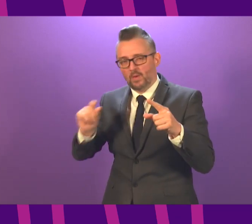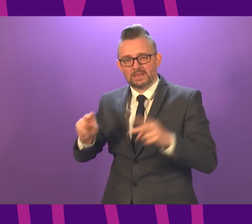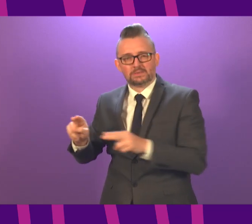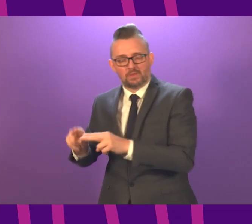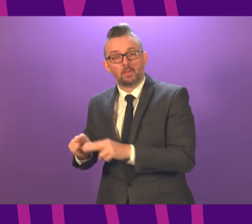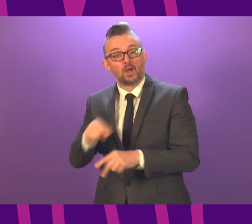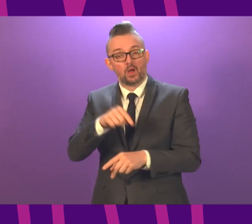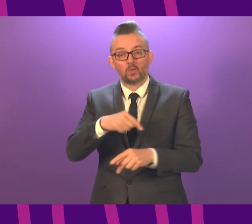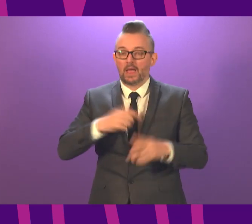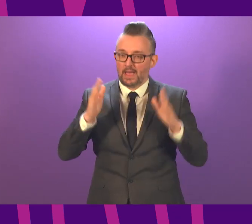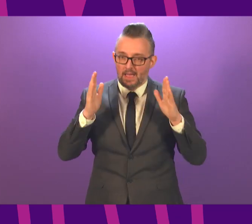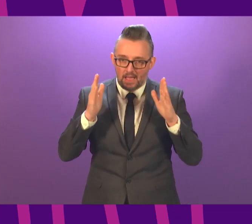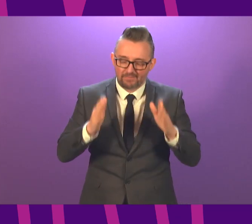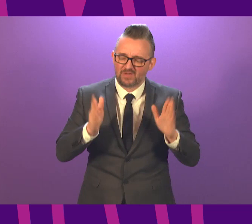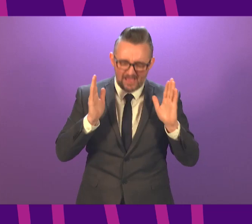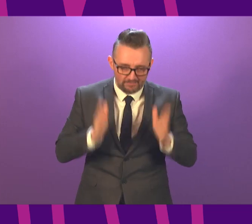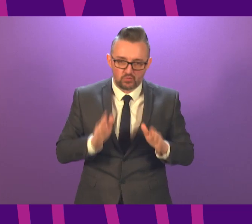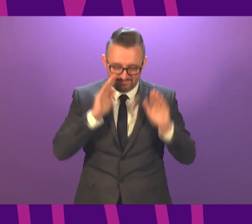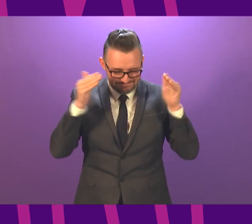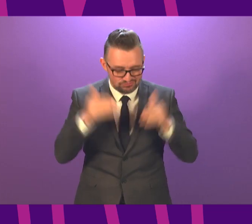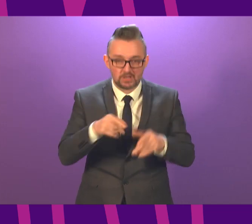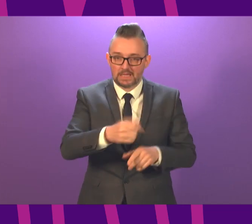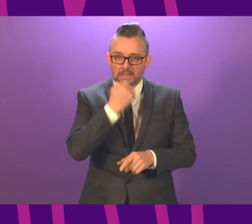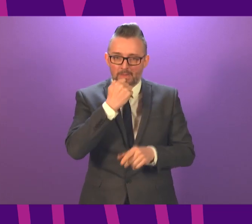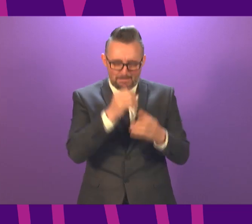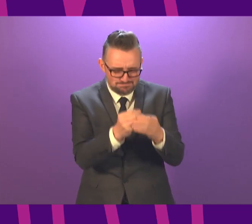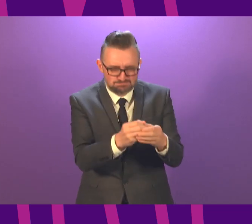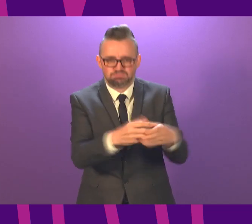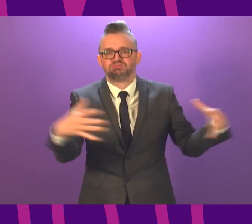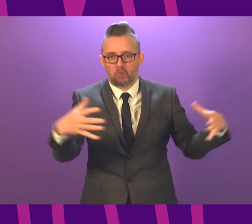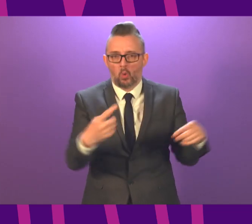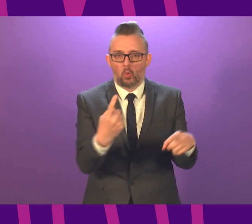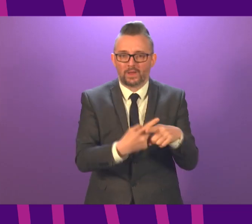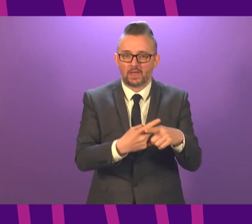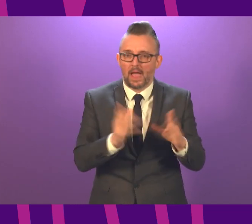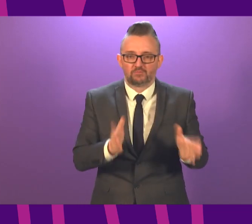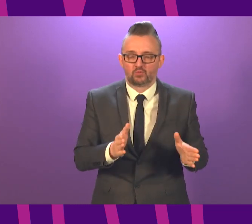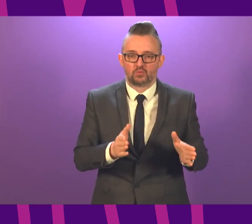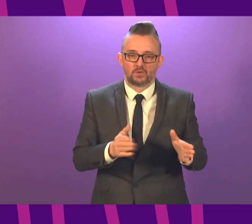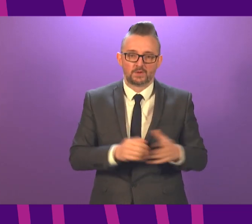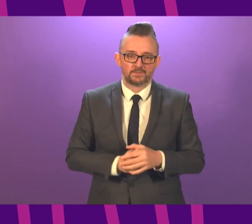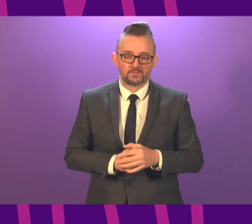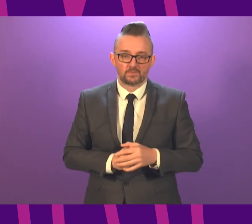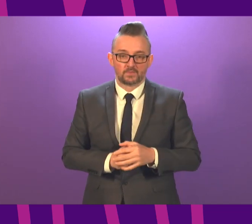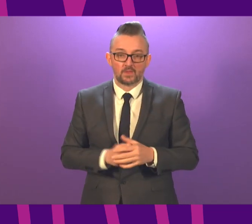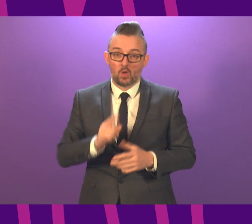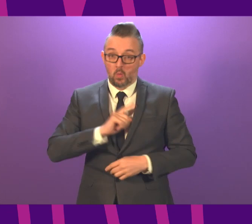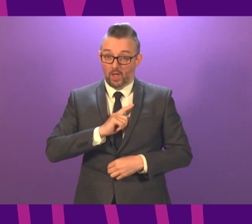have to continue to focus on accelerating that as much as possible. As I said earlier on, that is, at the moment,